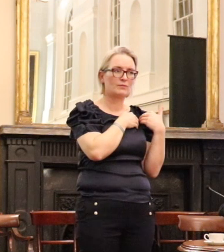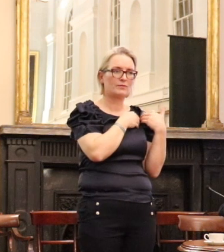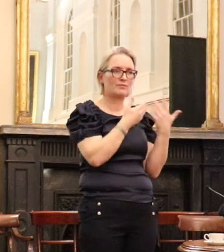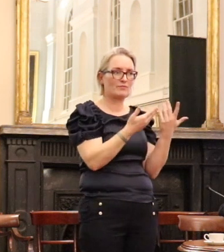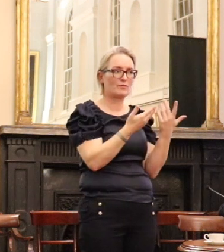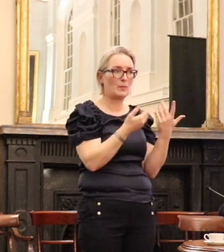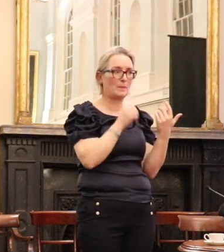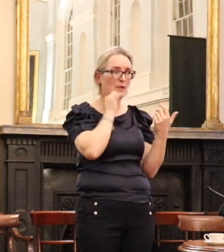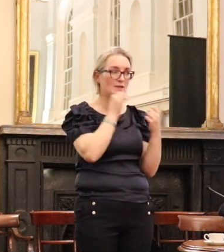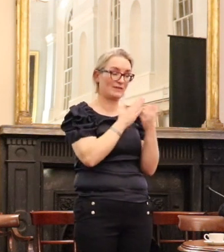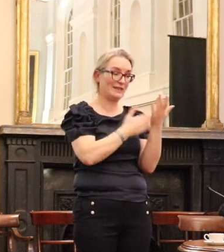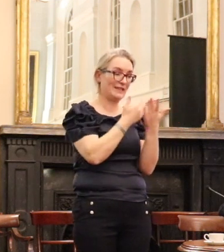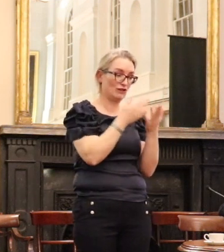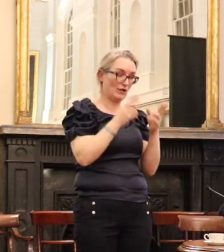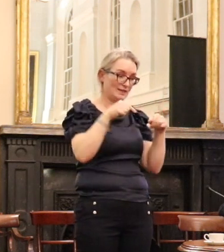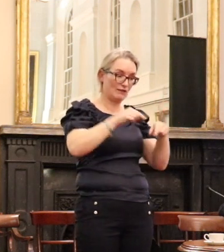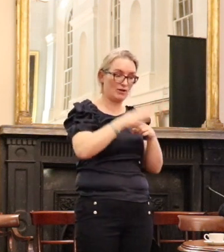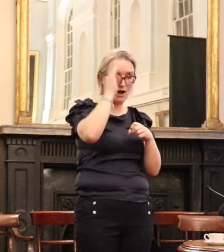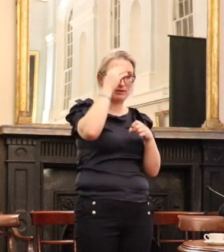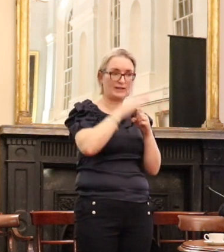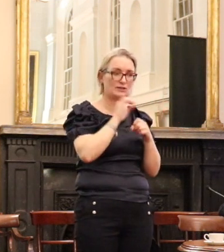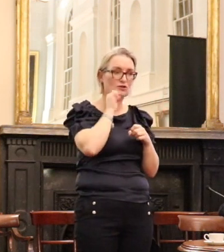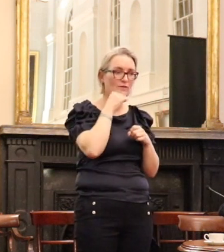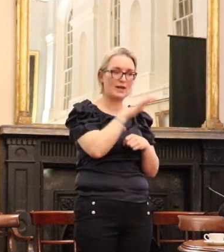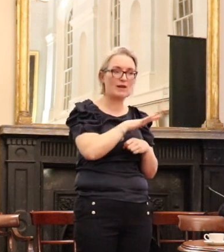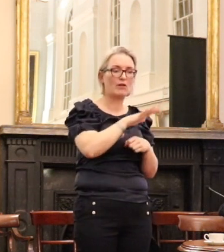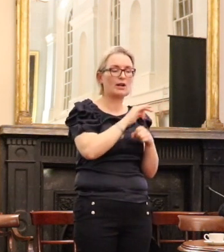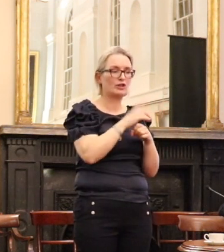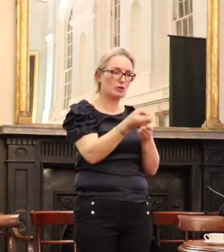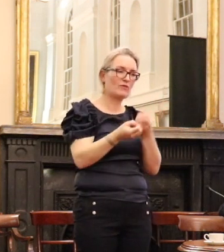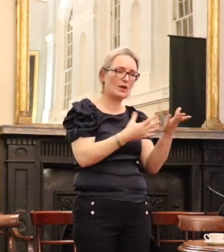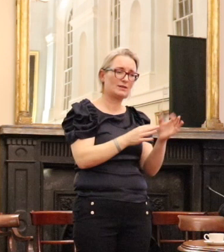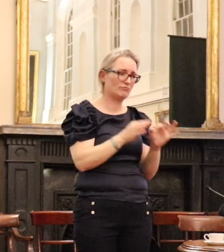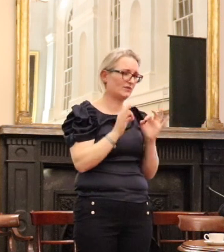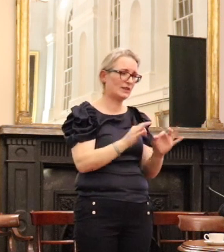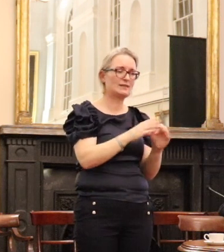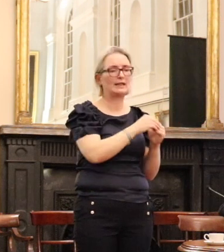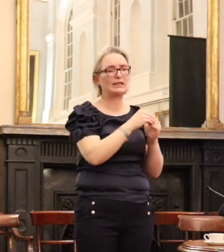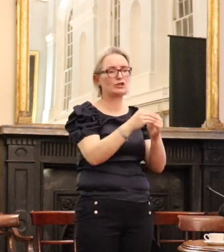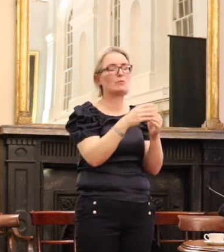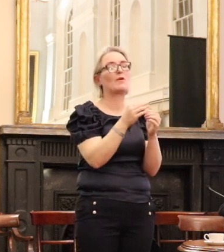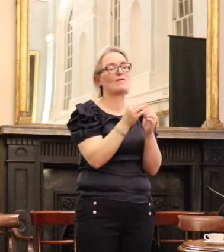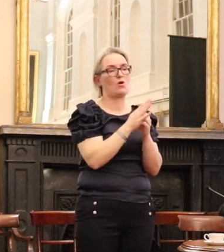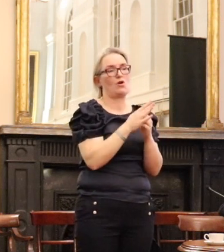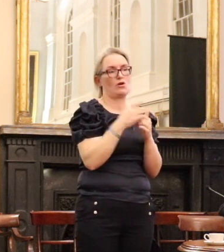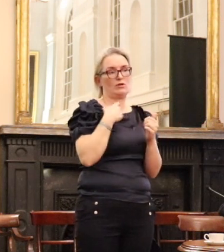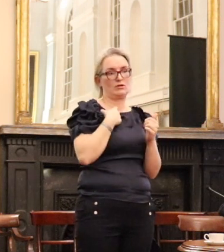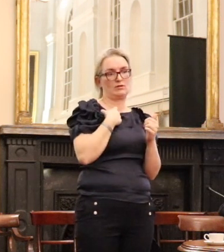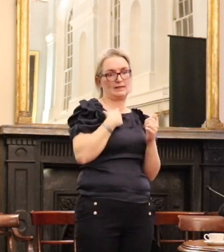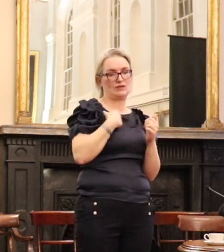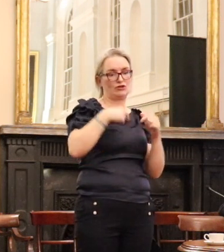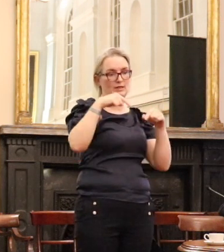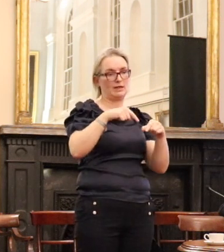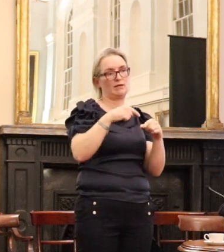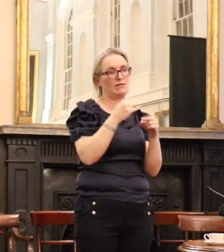of legal rights in this country. she provides an incredible leadership role as a solicitor for the experts that we